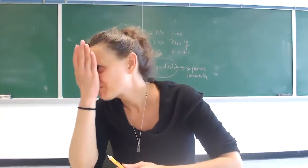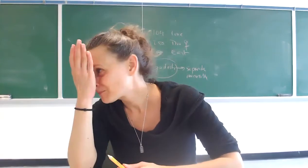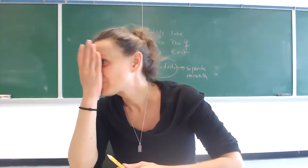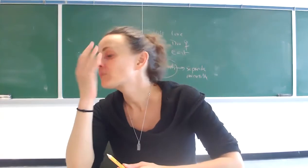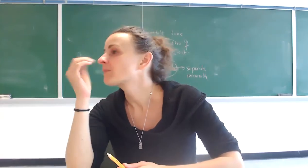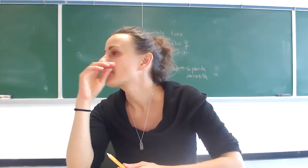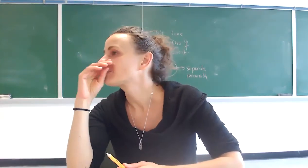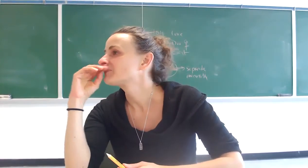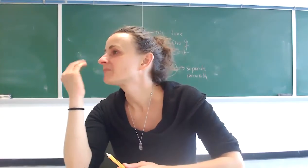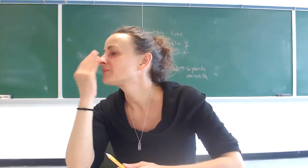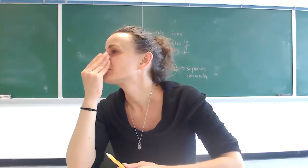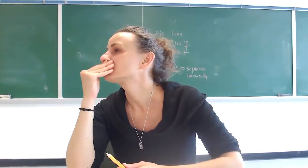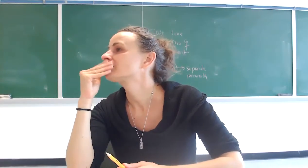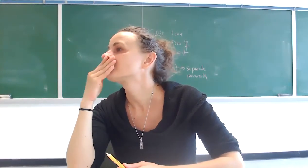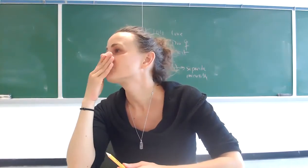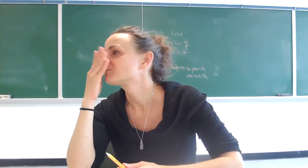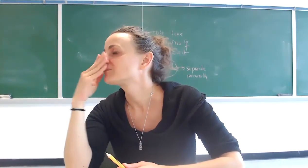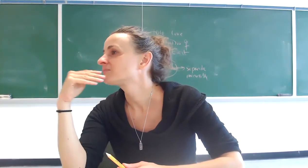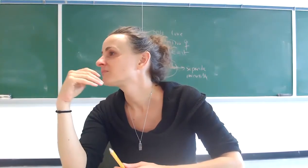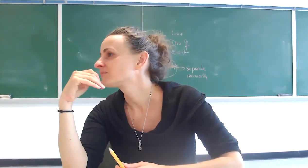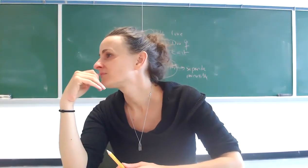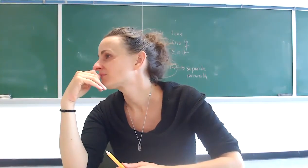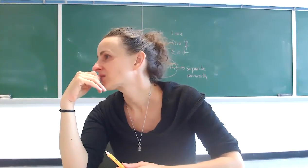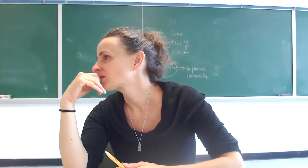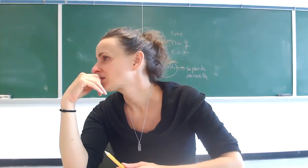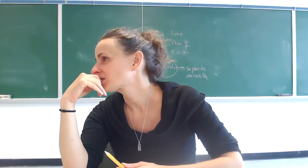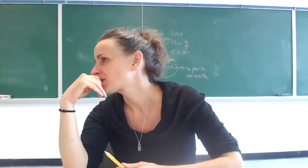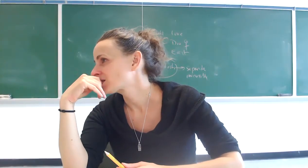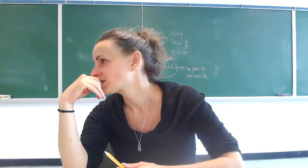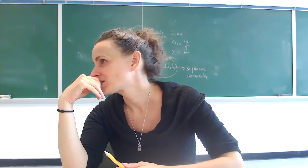would you say that this trace of god that would that exists within people